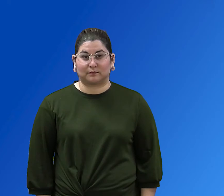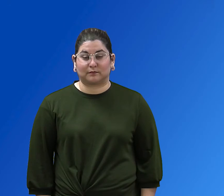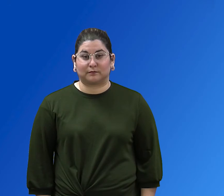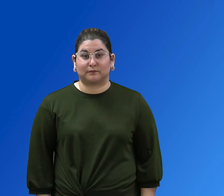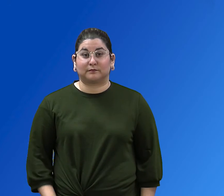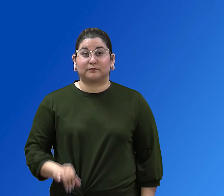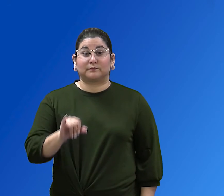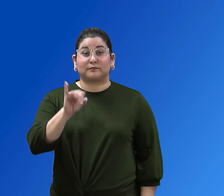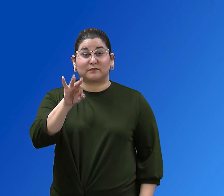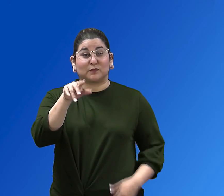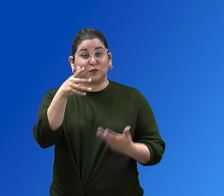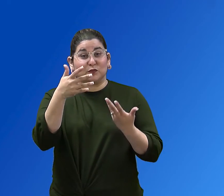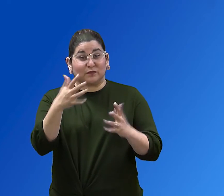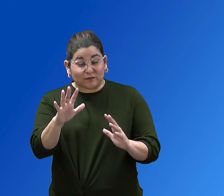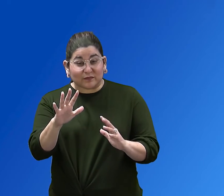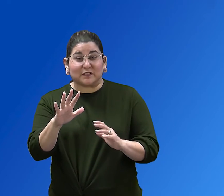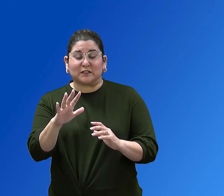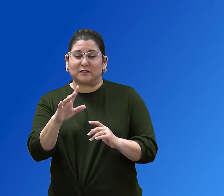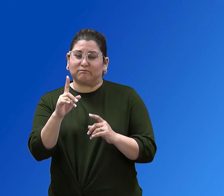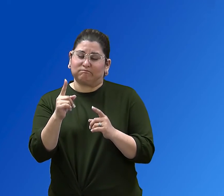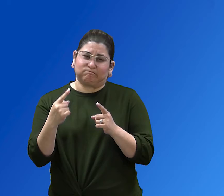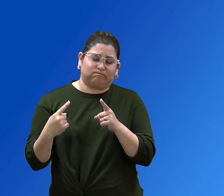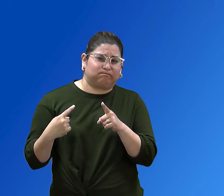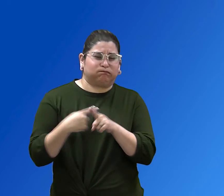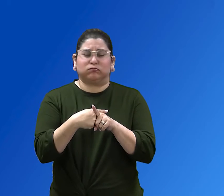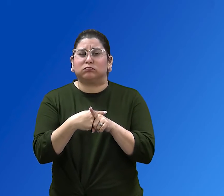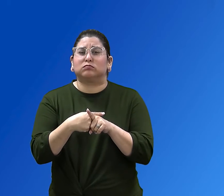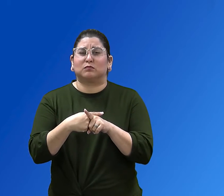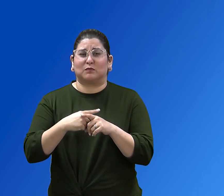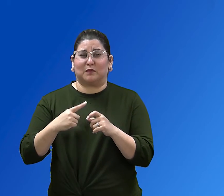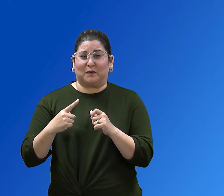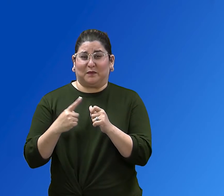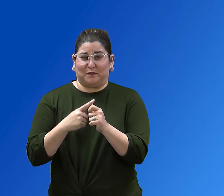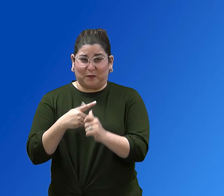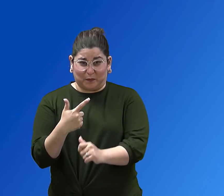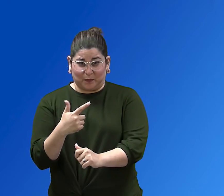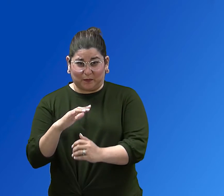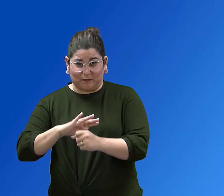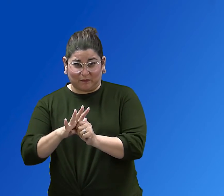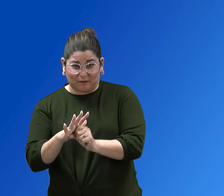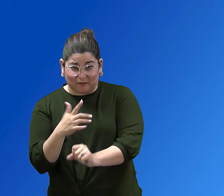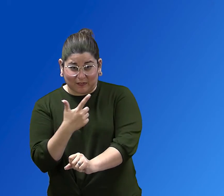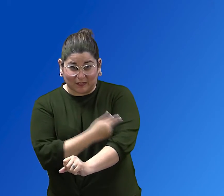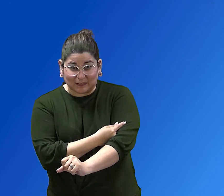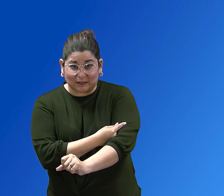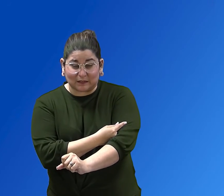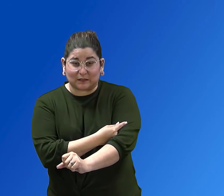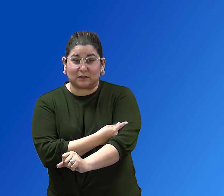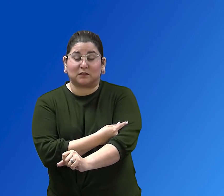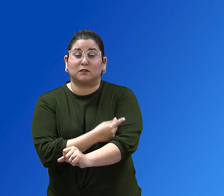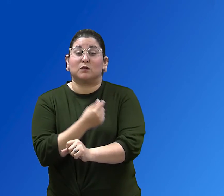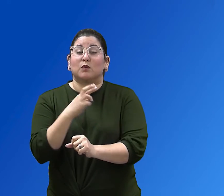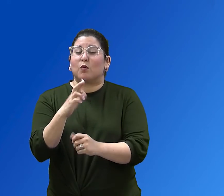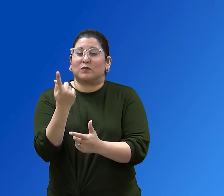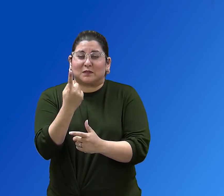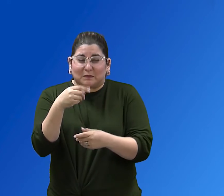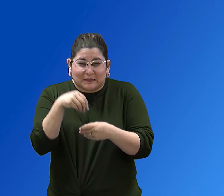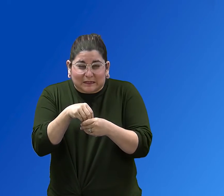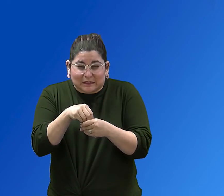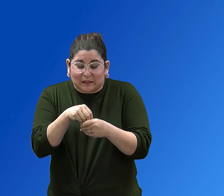If you previously had a severe allergic reaction to a dose of COVID-19 vaccine, or to